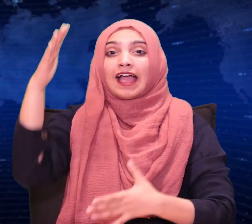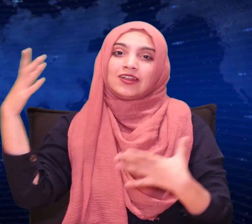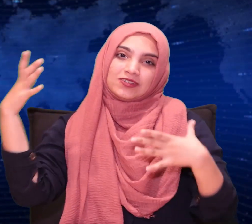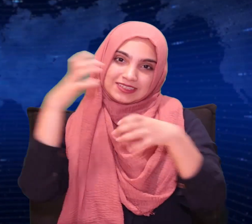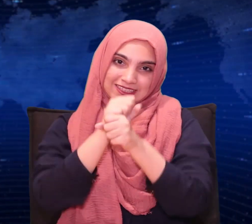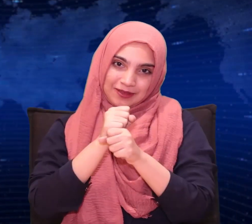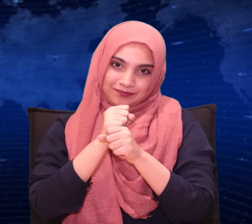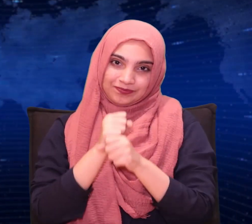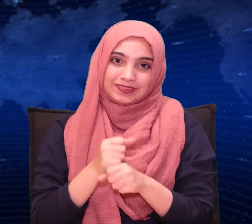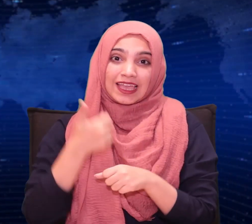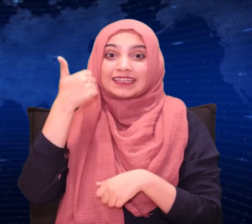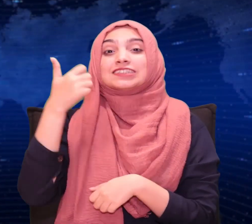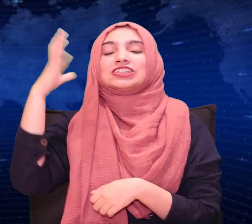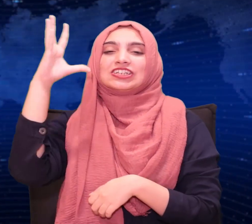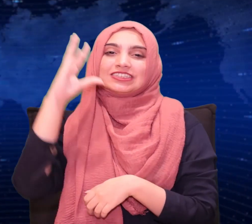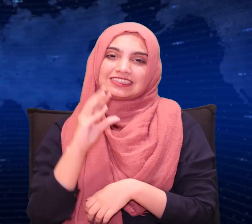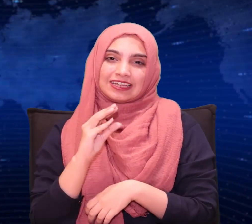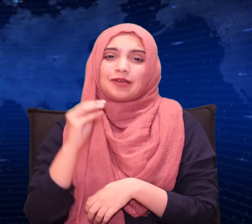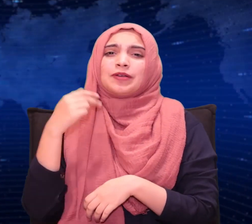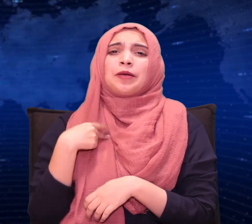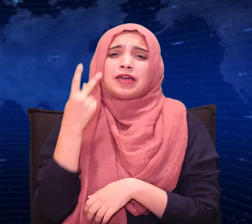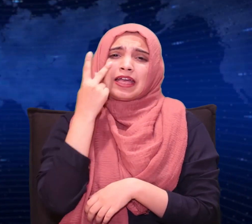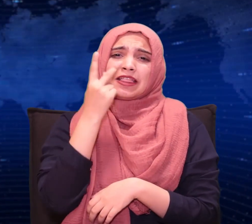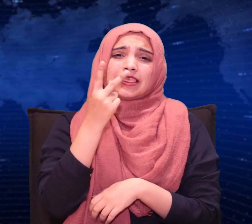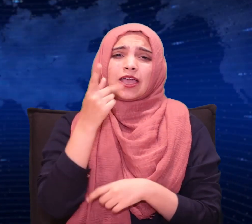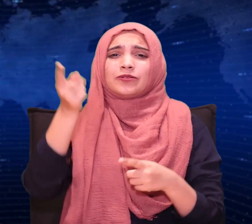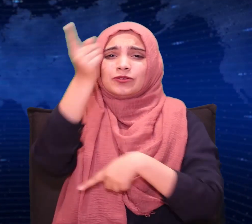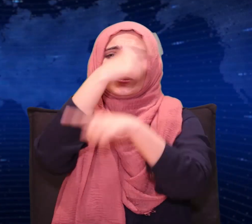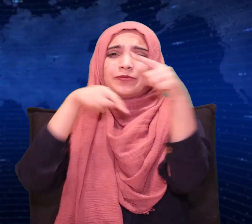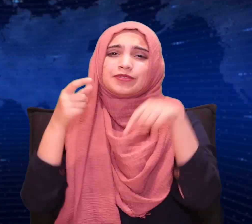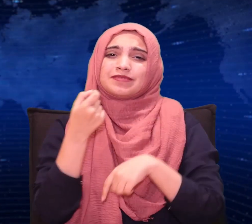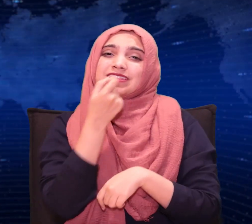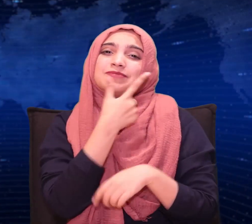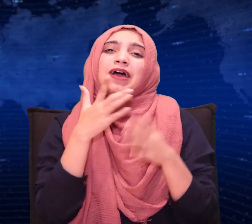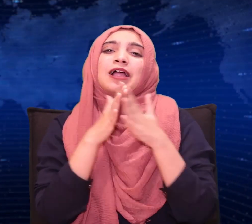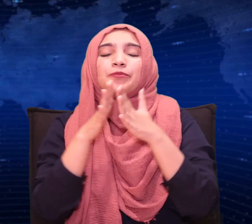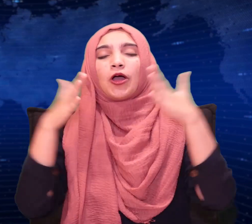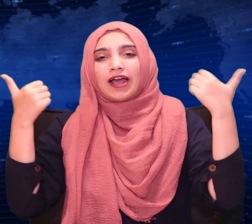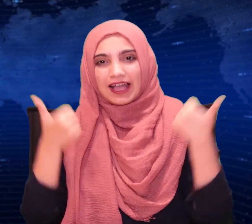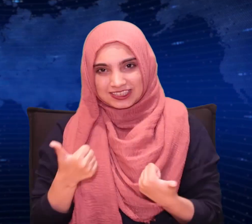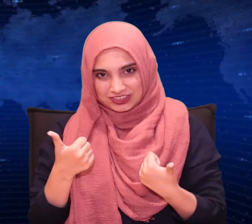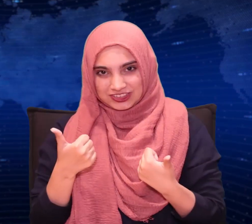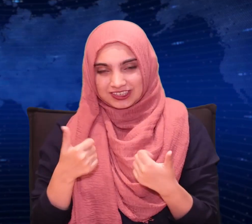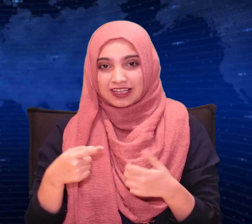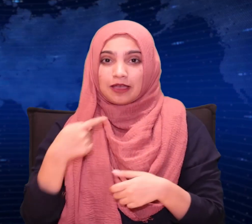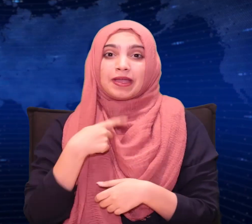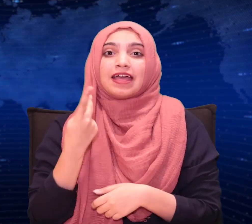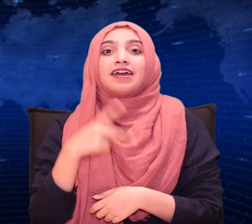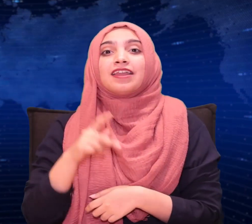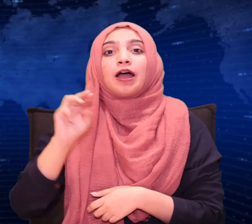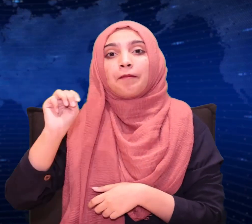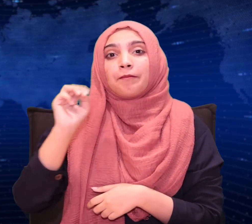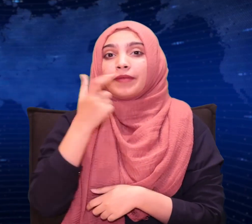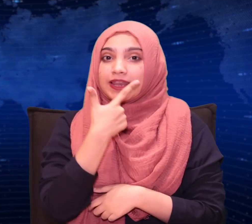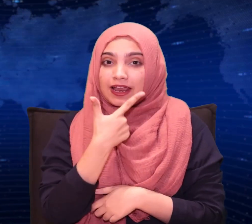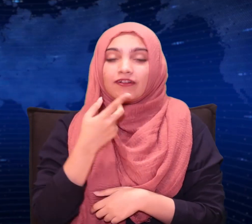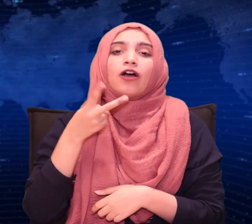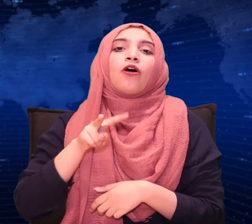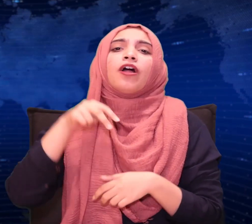Hello, everyone. Good evening. So good to see your smiling faces. This is Minerva, and